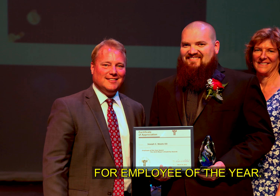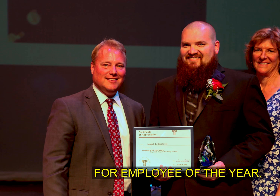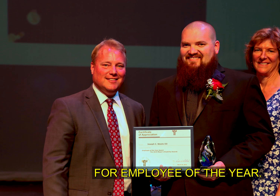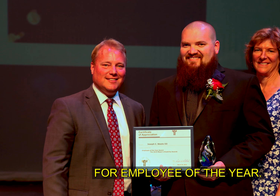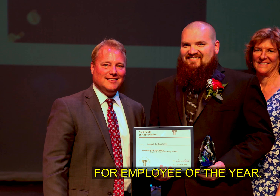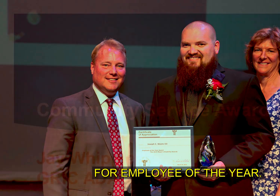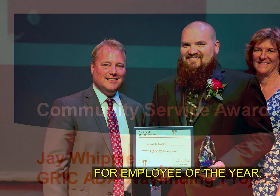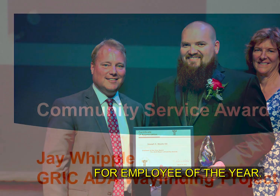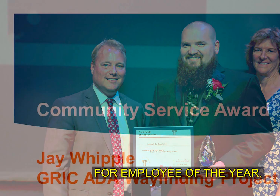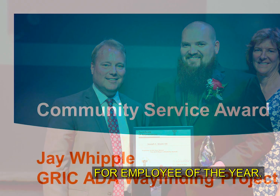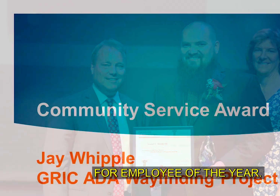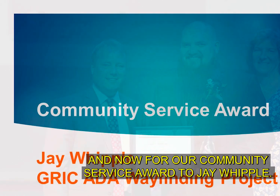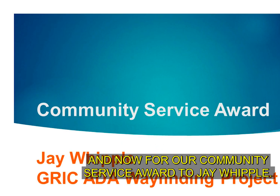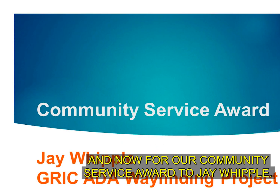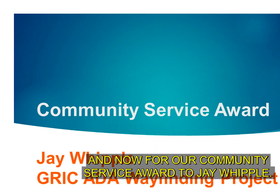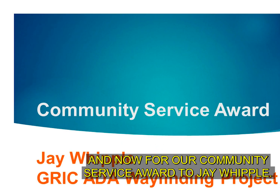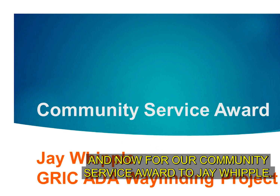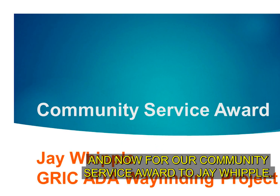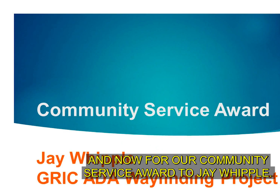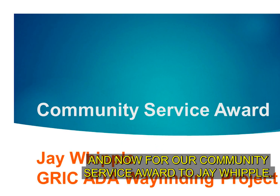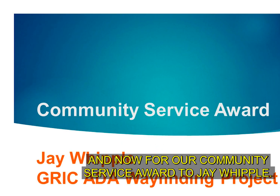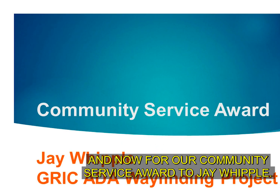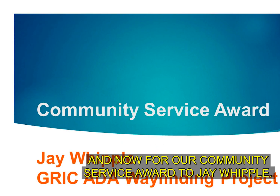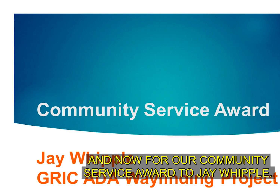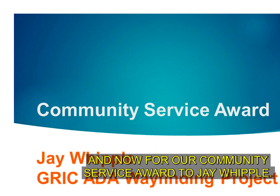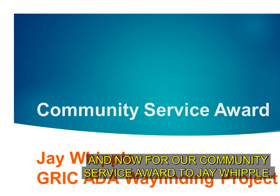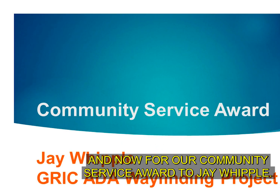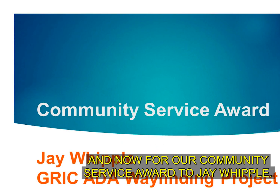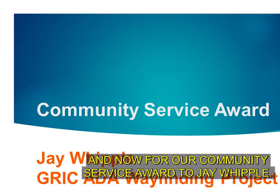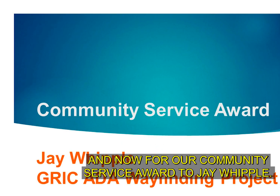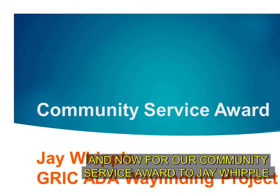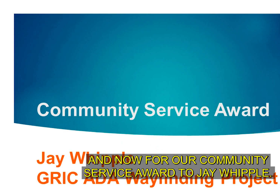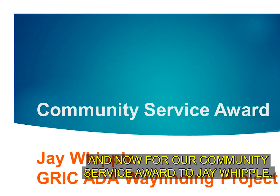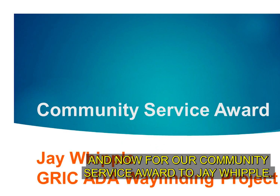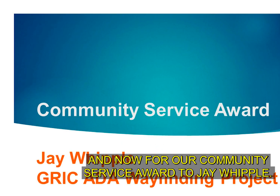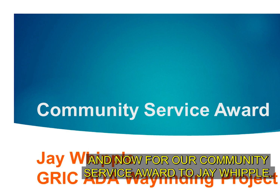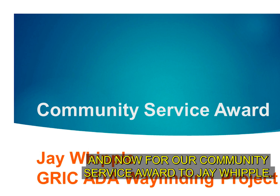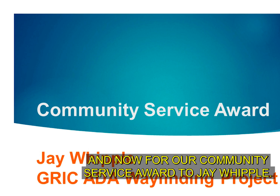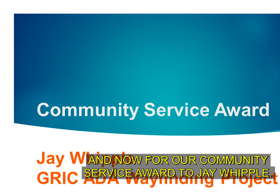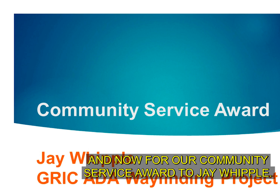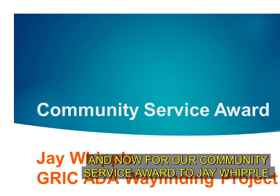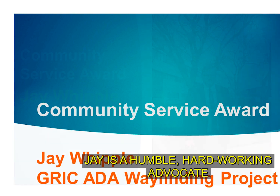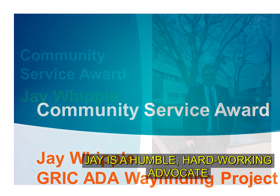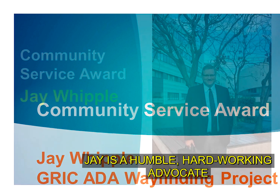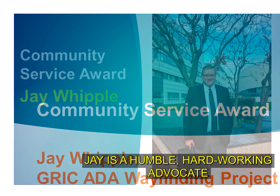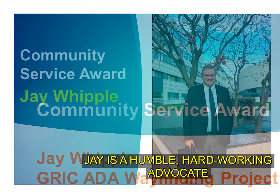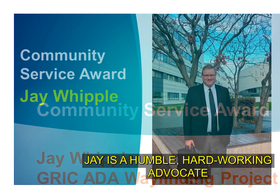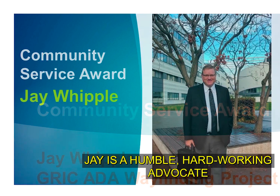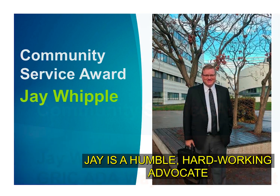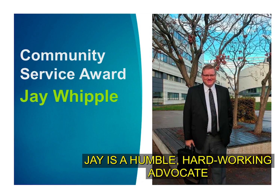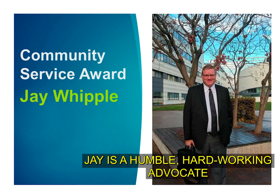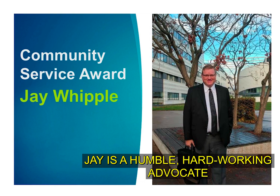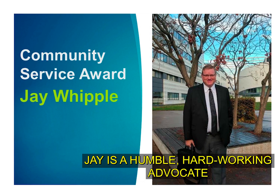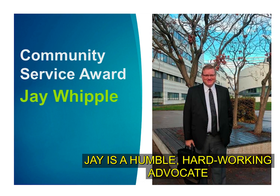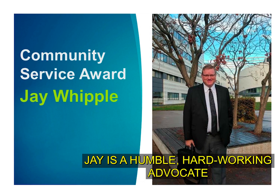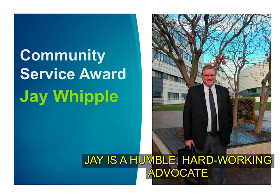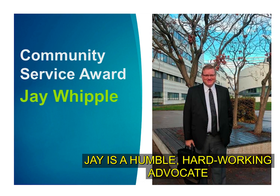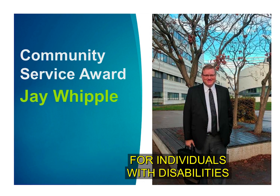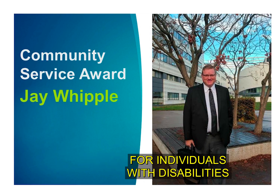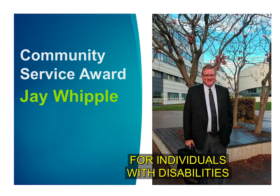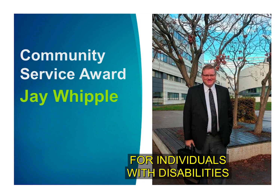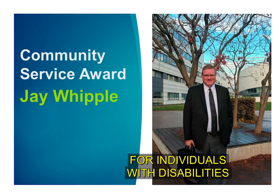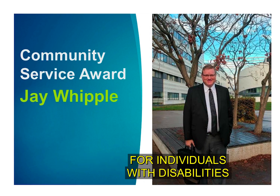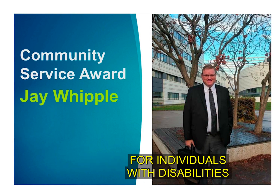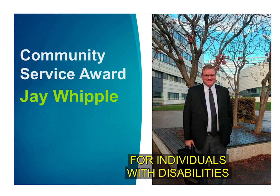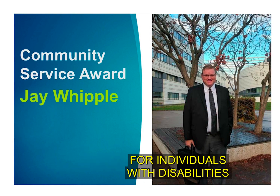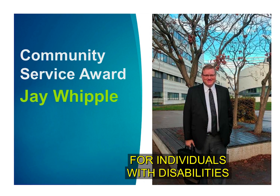and now for our community service awards to jay whipple jay is a humble hard-working advocate